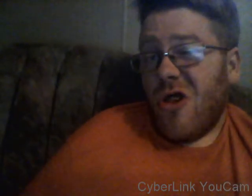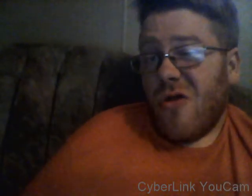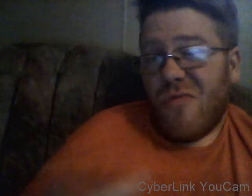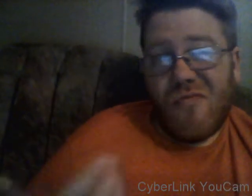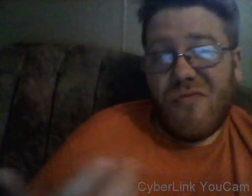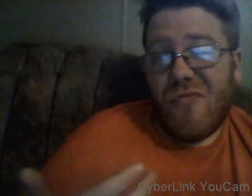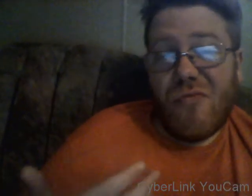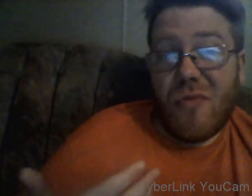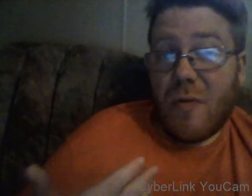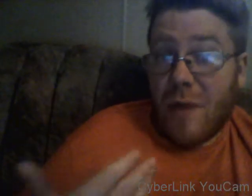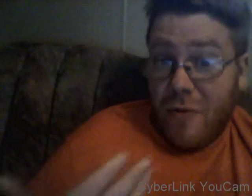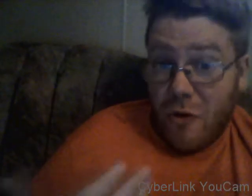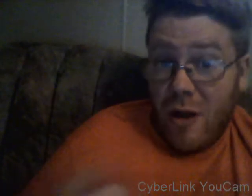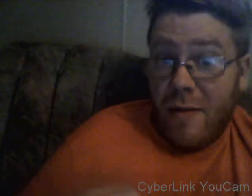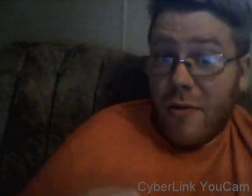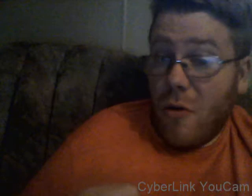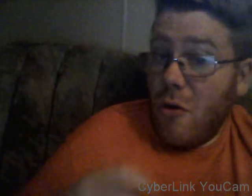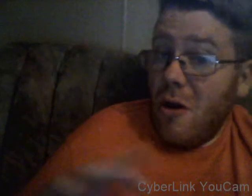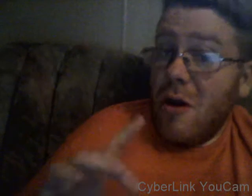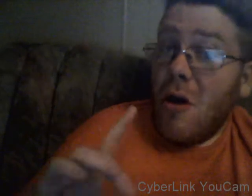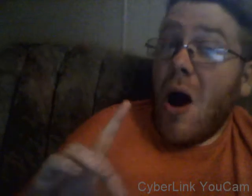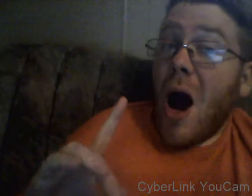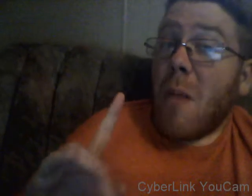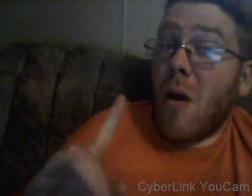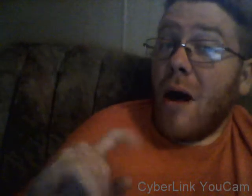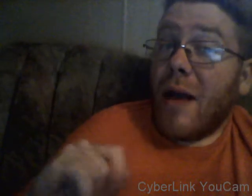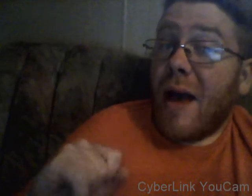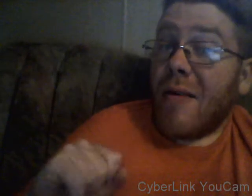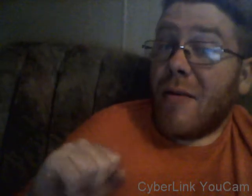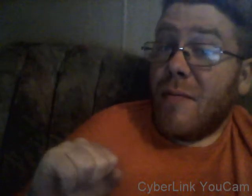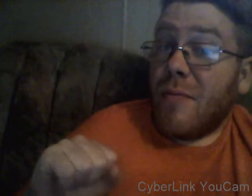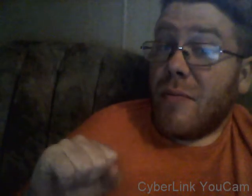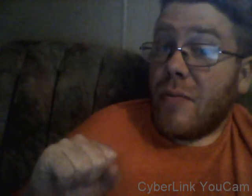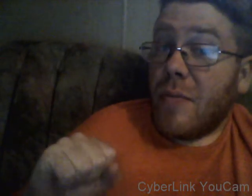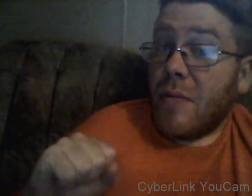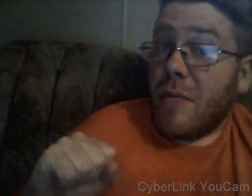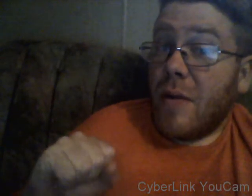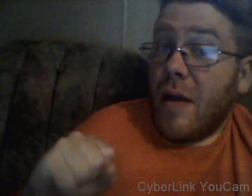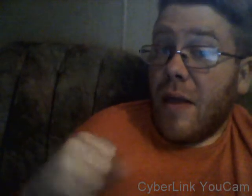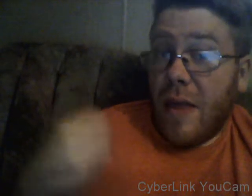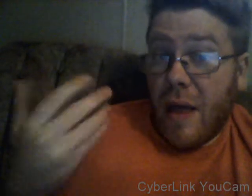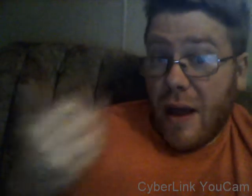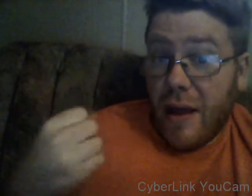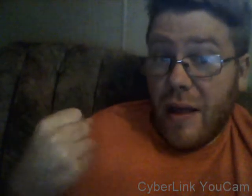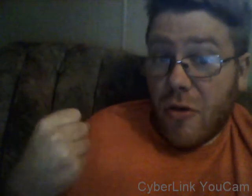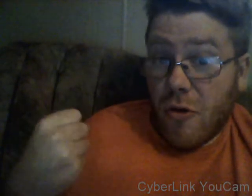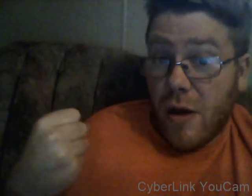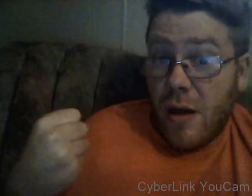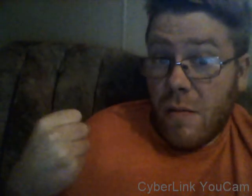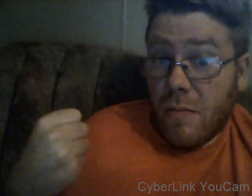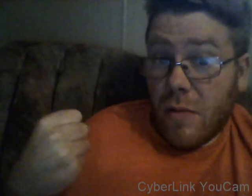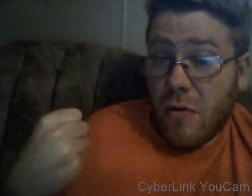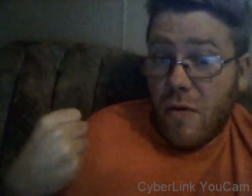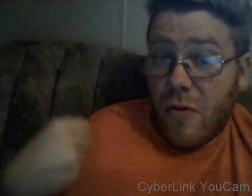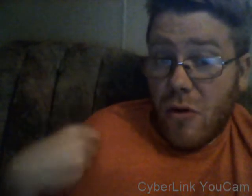my friends or a podcast that I enjoy to review